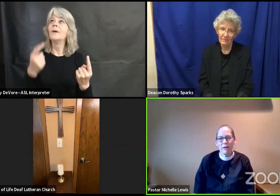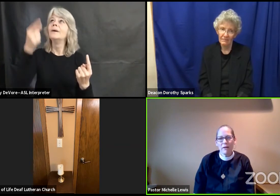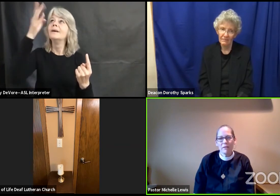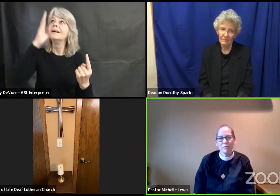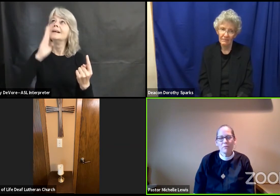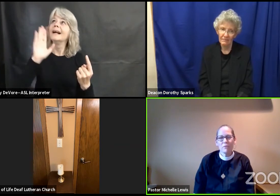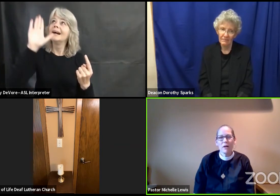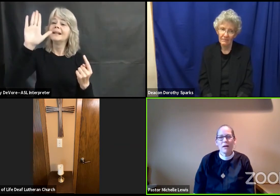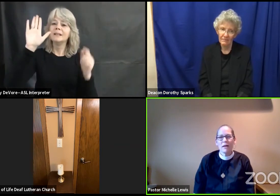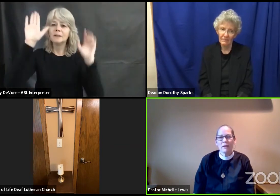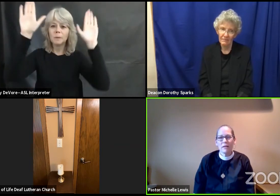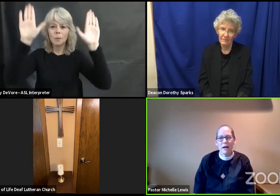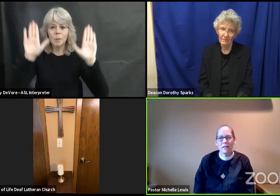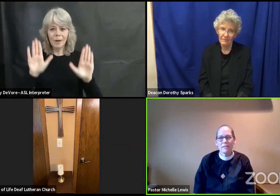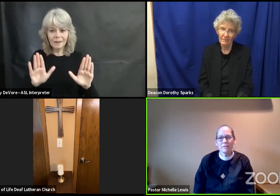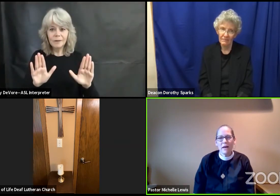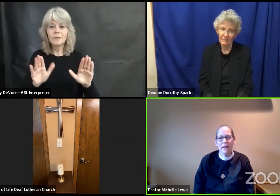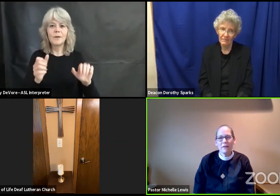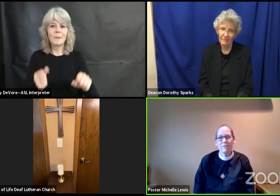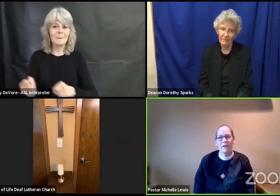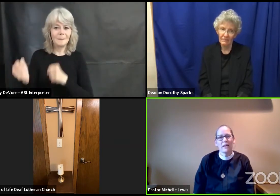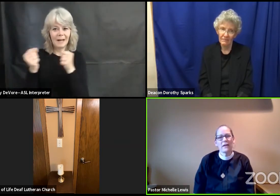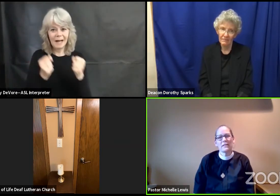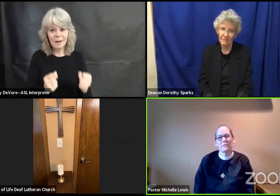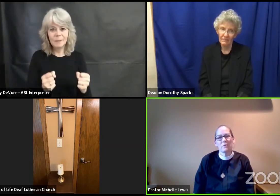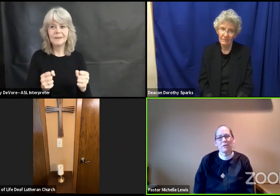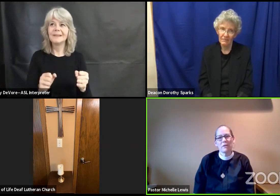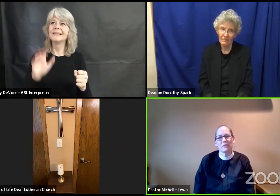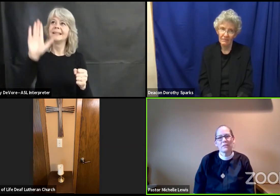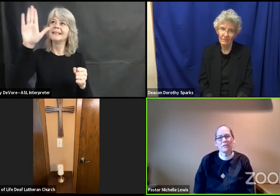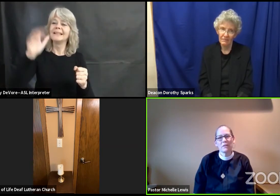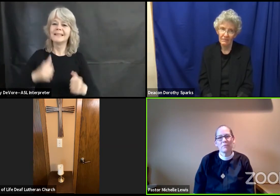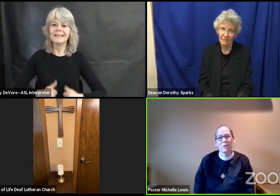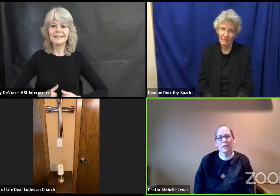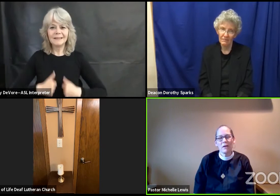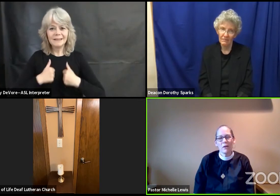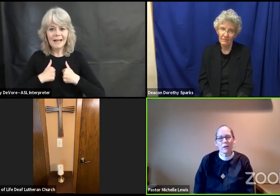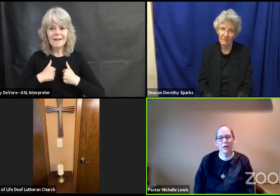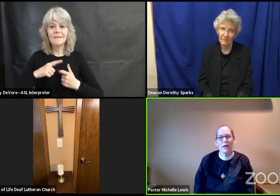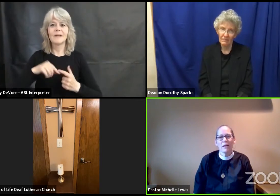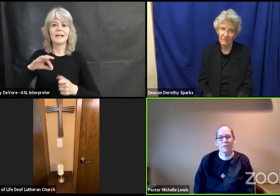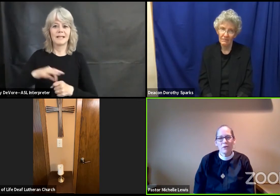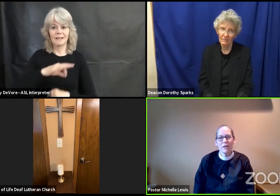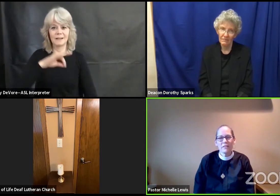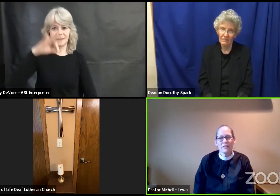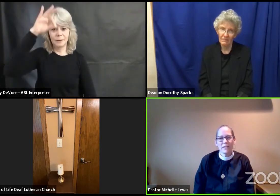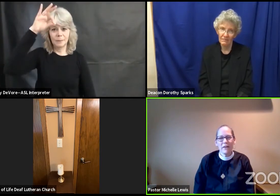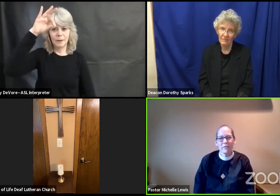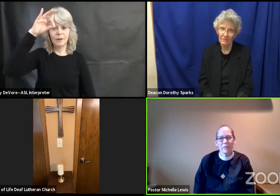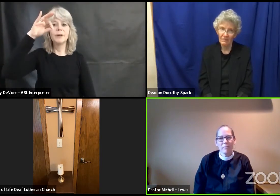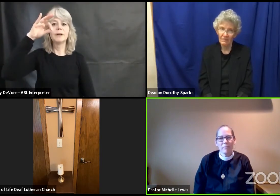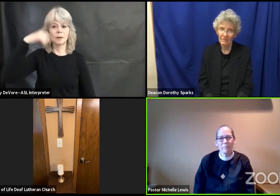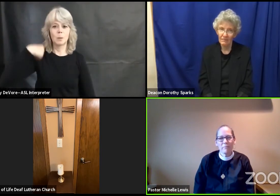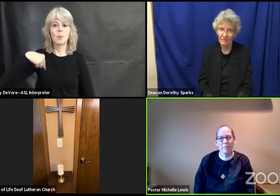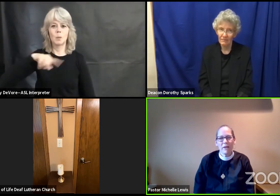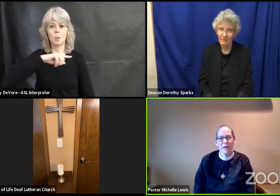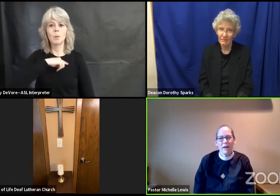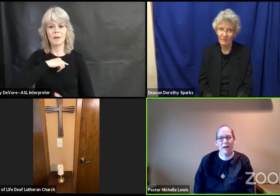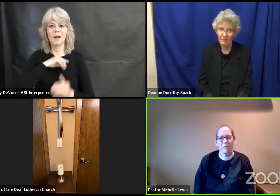through God's life and spirit, we are drawn together. And we